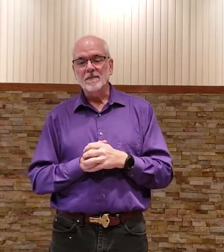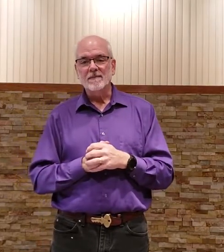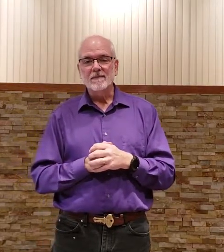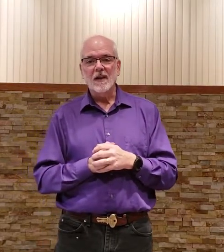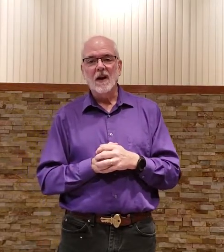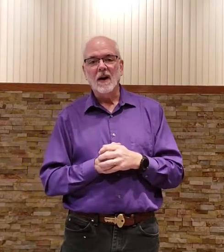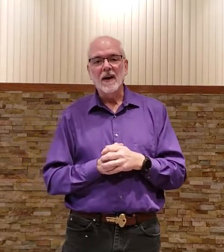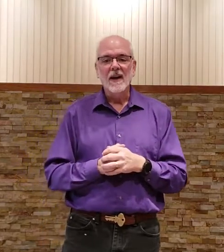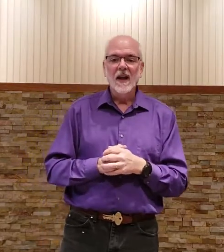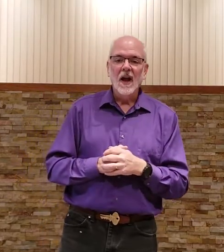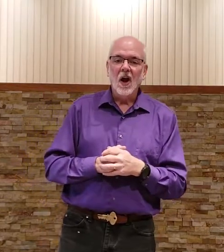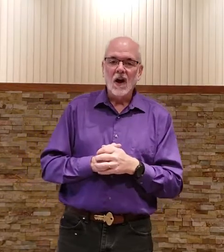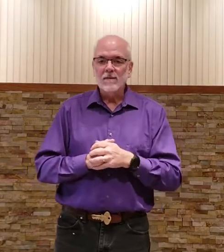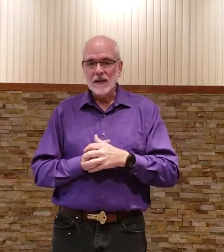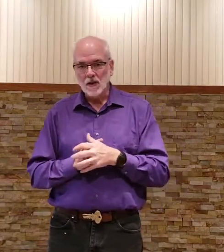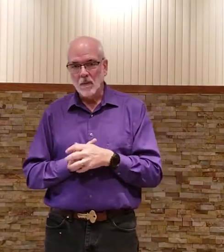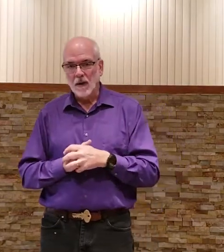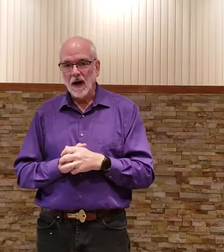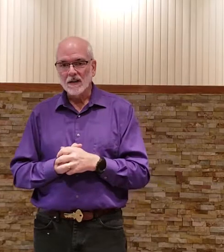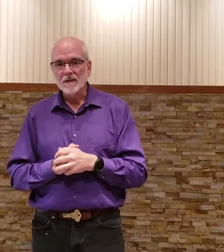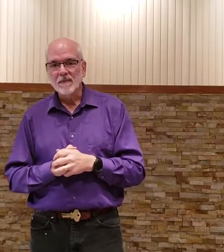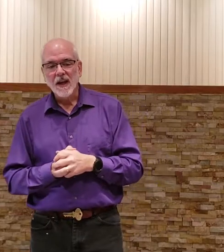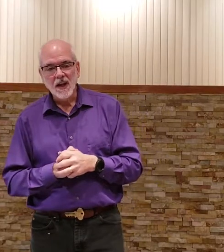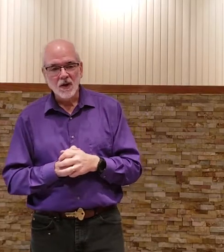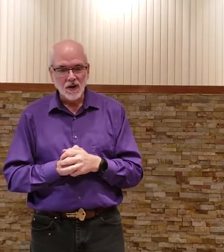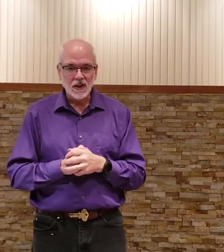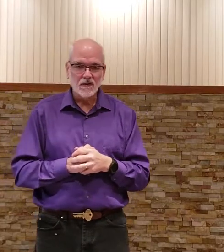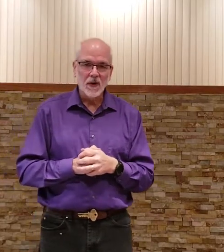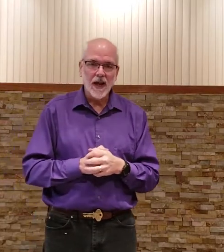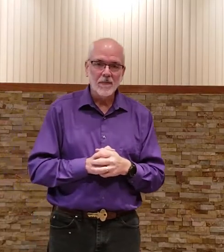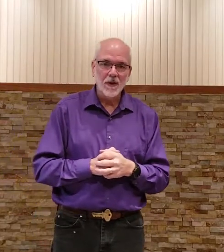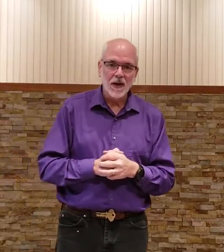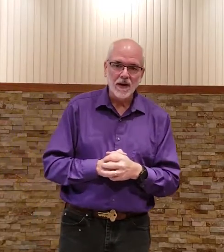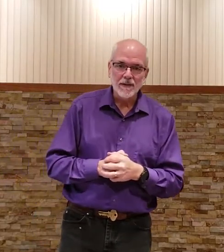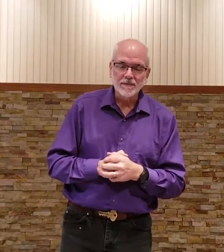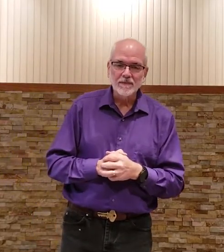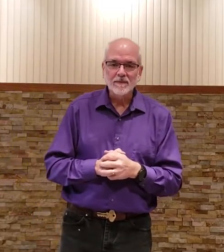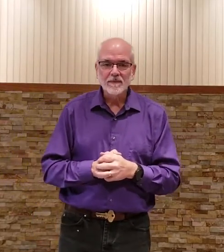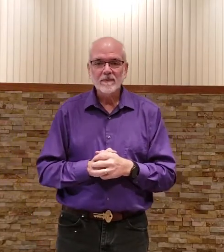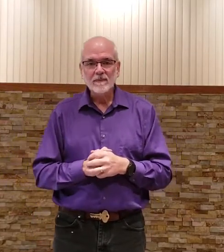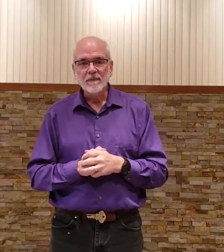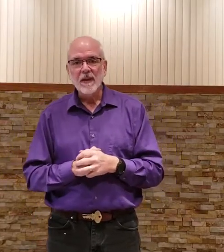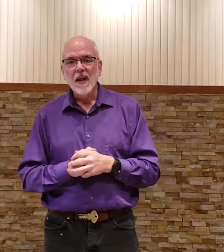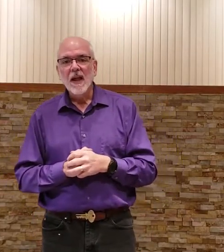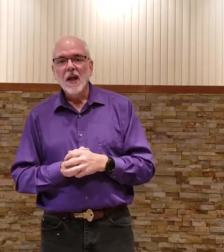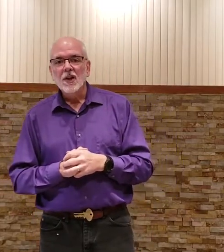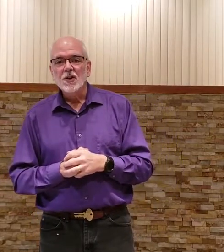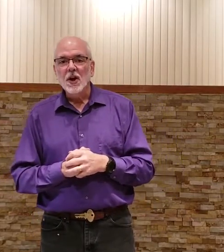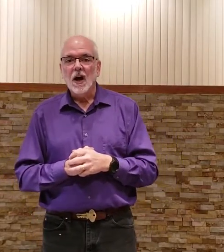all right off my soapbox here is the vocabulary john